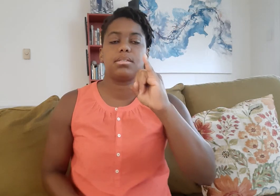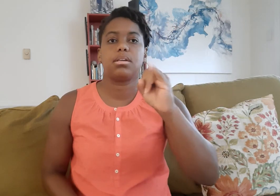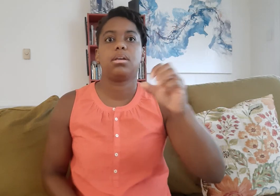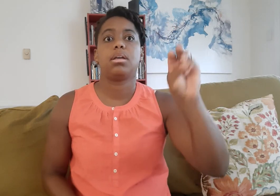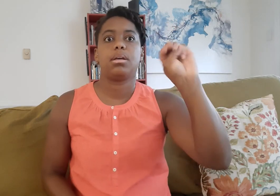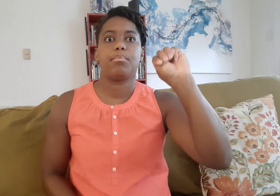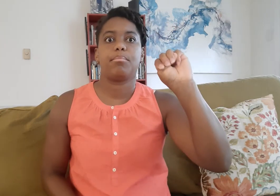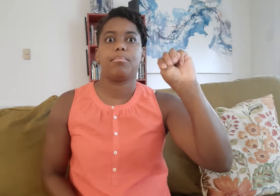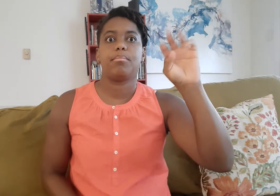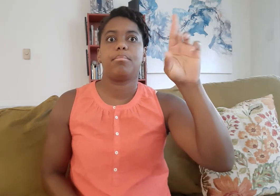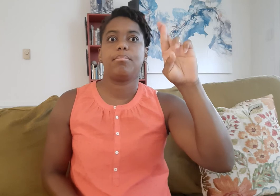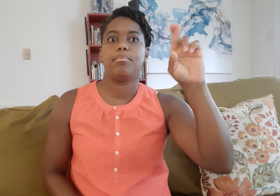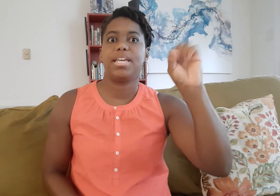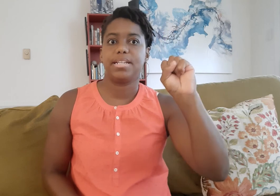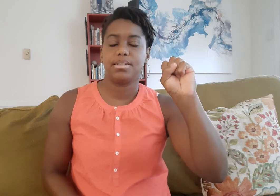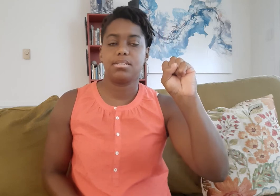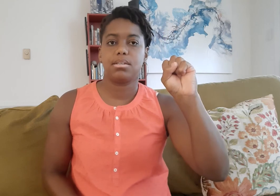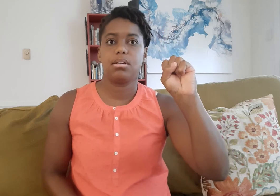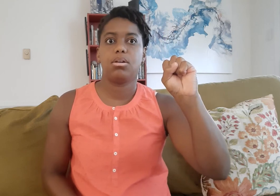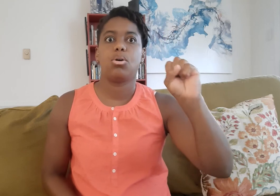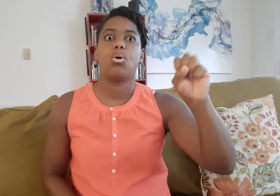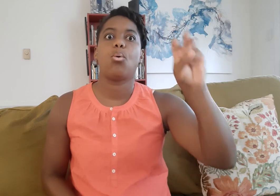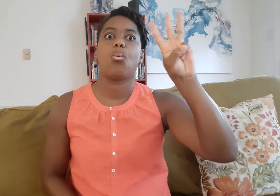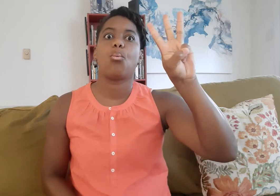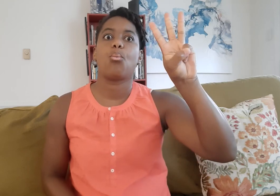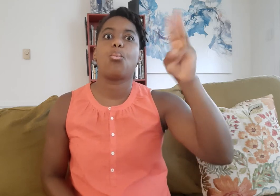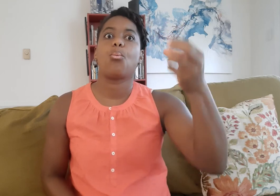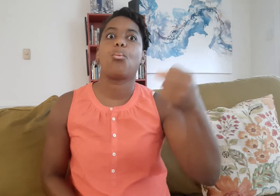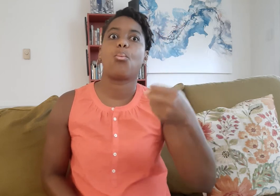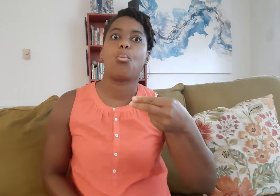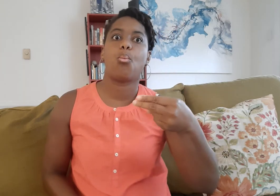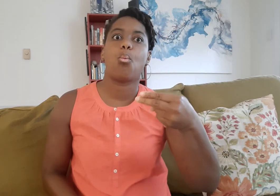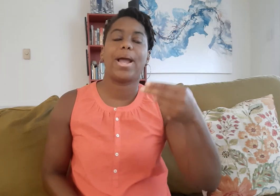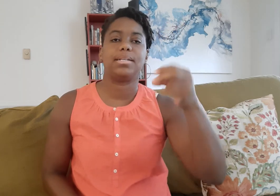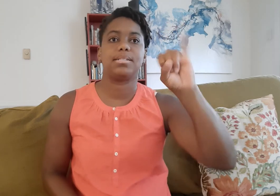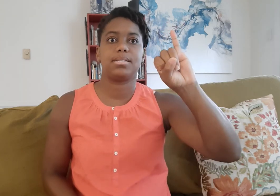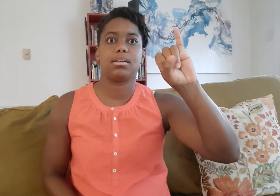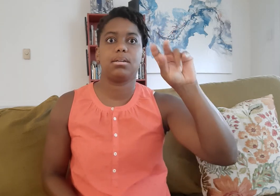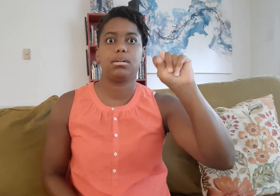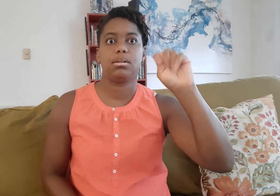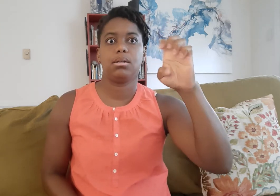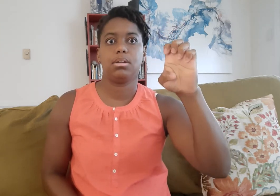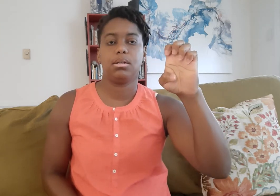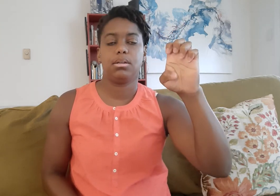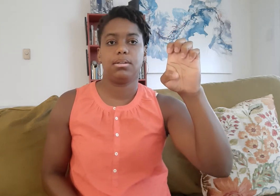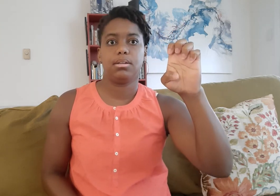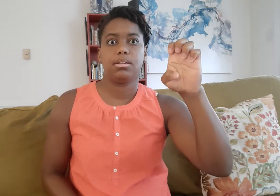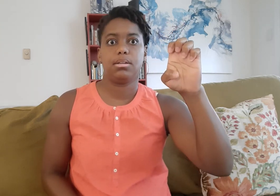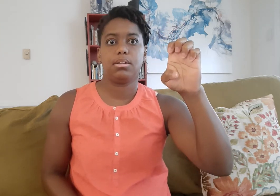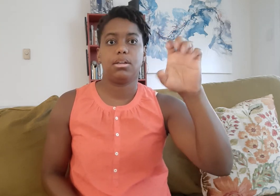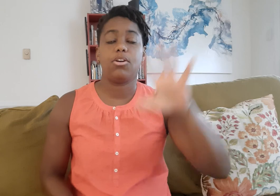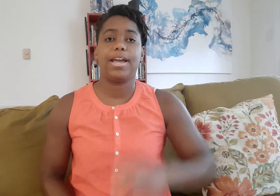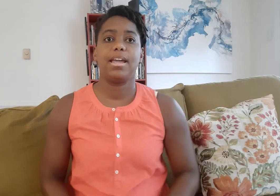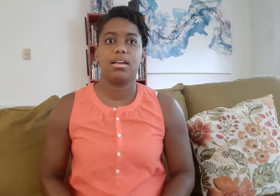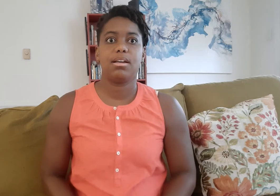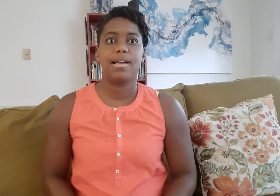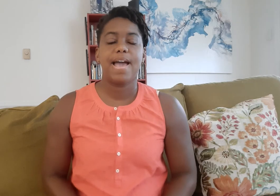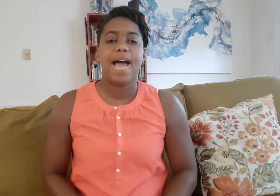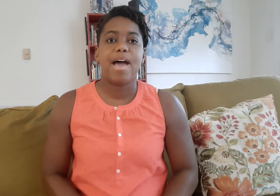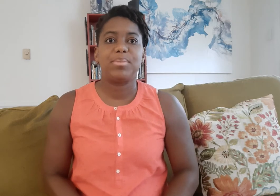Miss White. Okay, happy